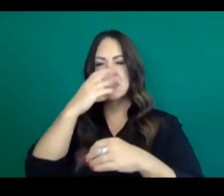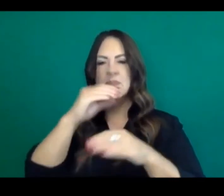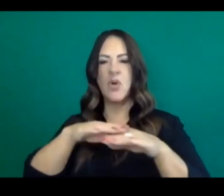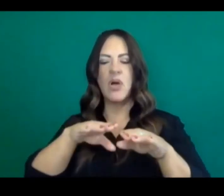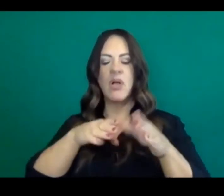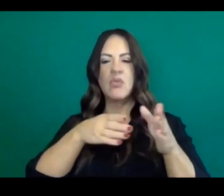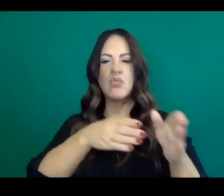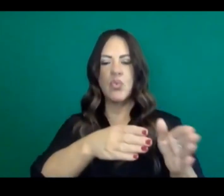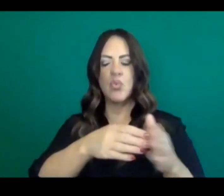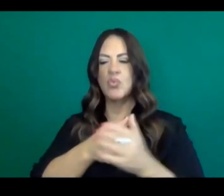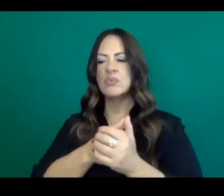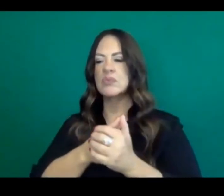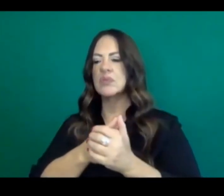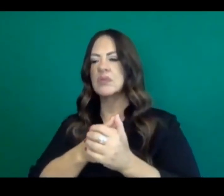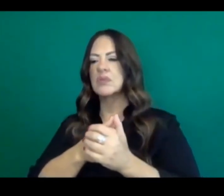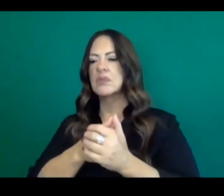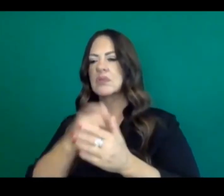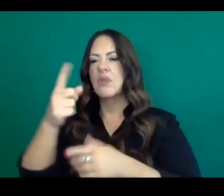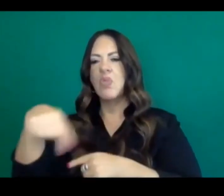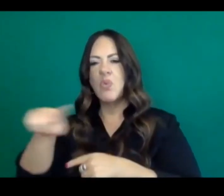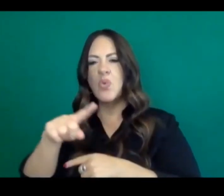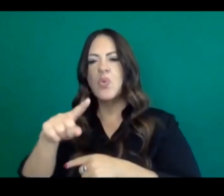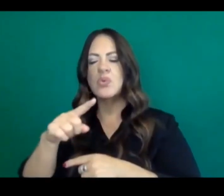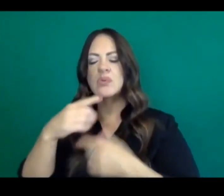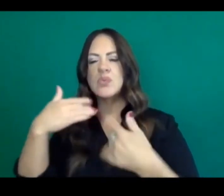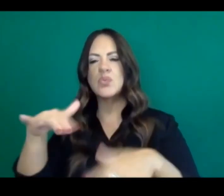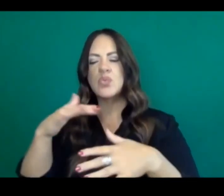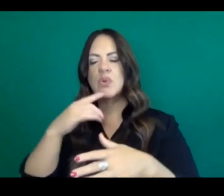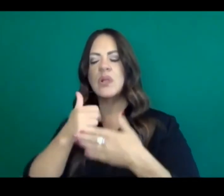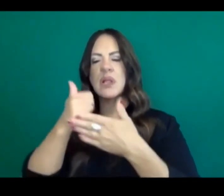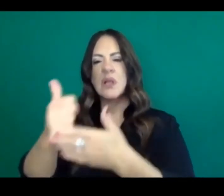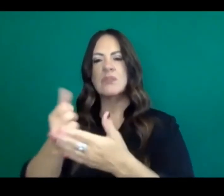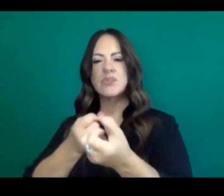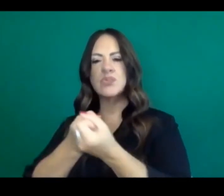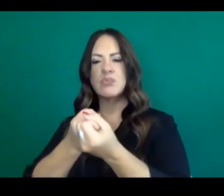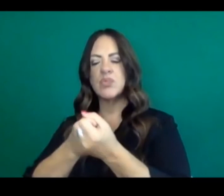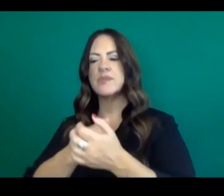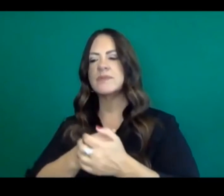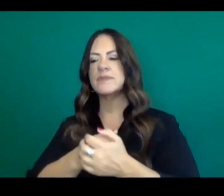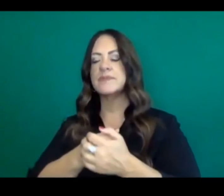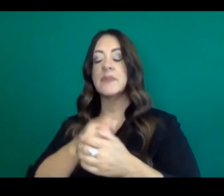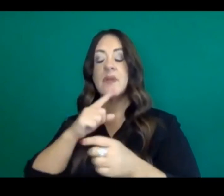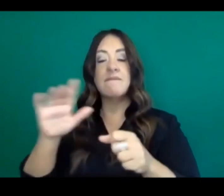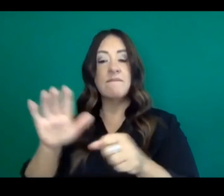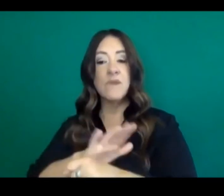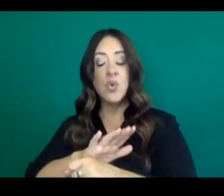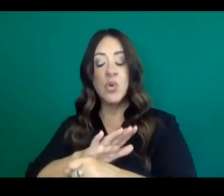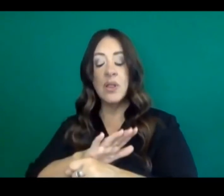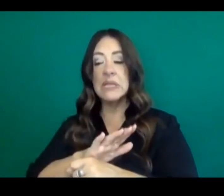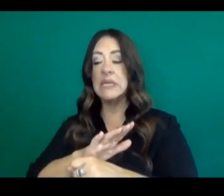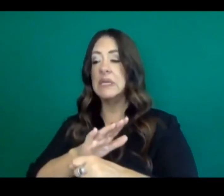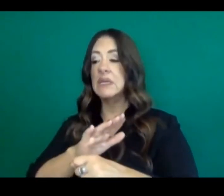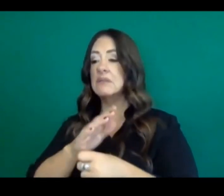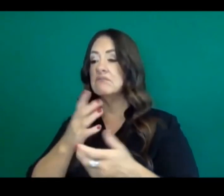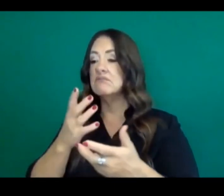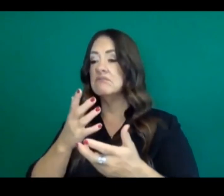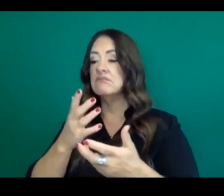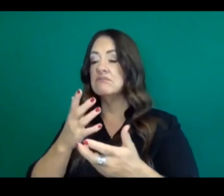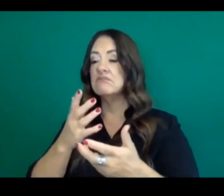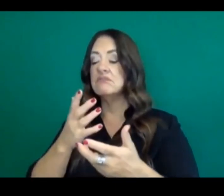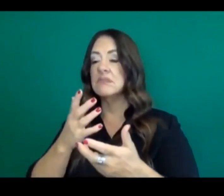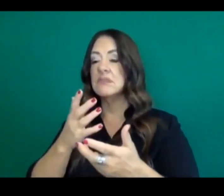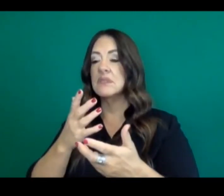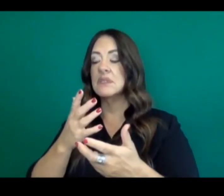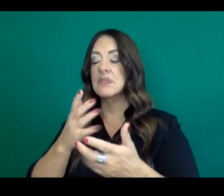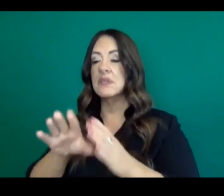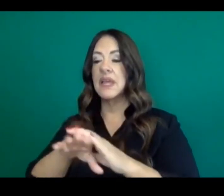protect the most vulnerable has really supported, but we have not totally, uh, totally escaped some